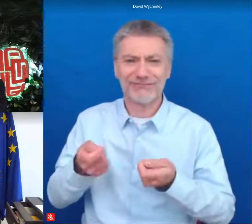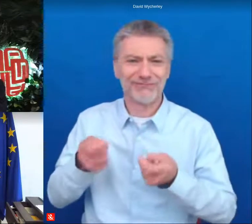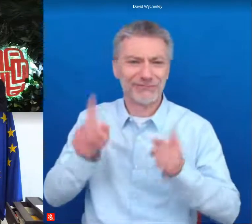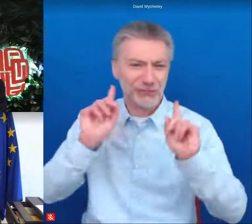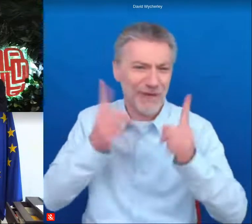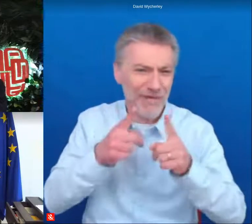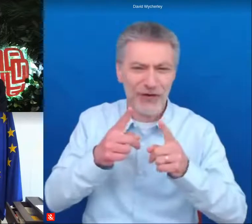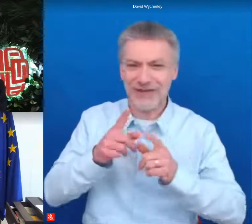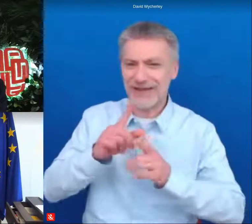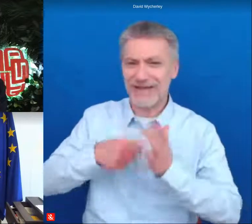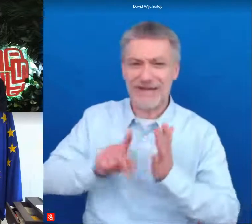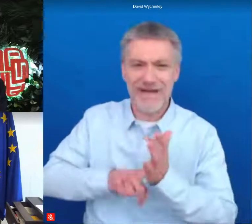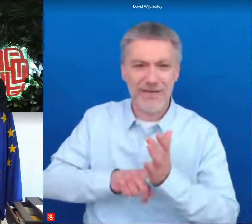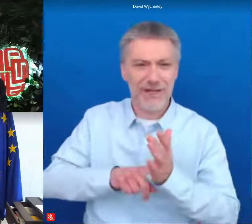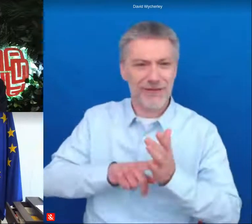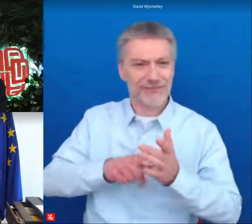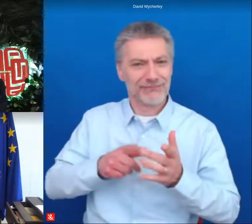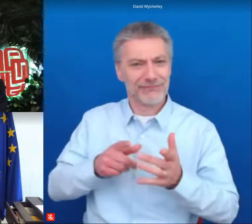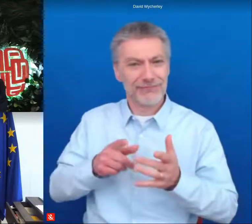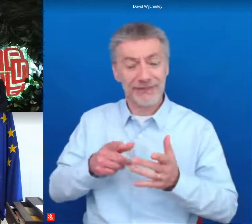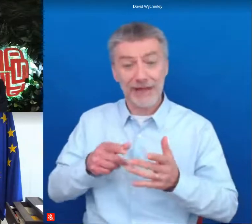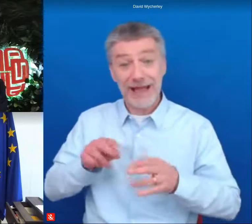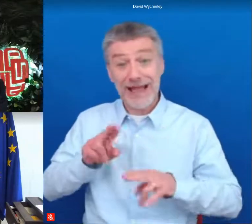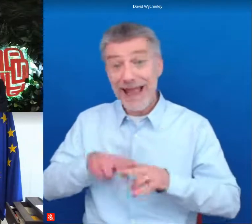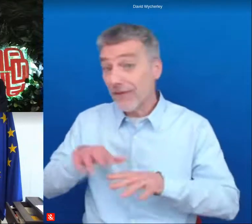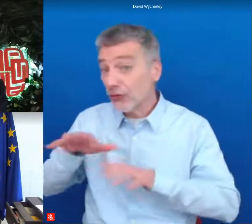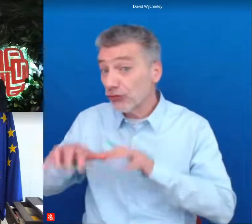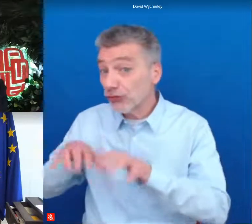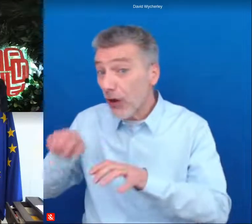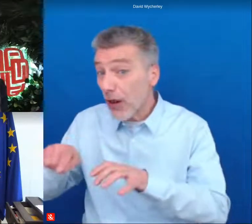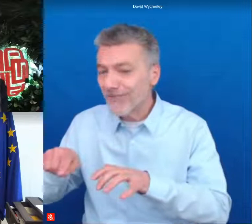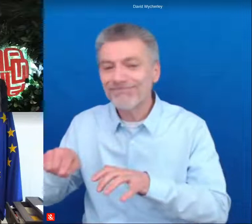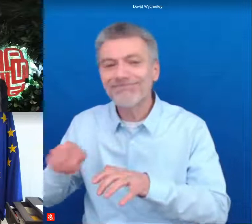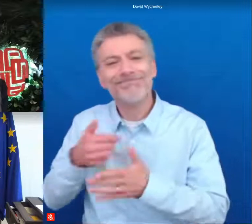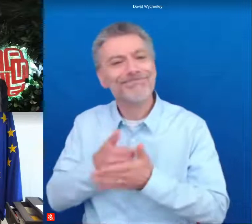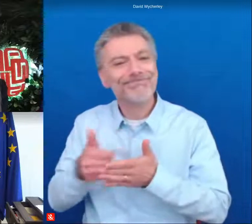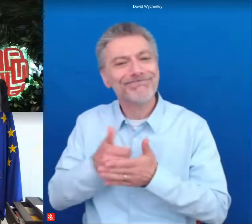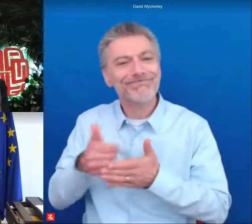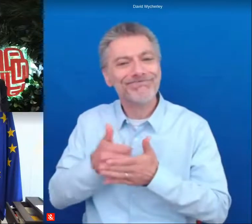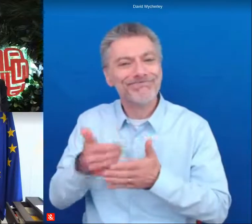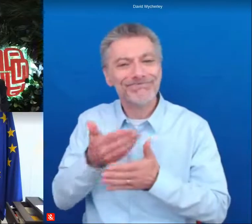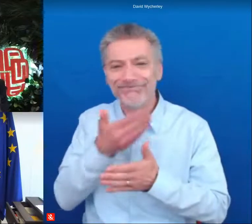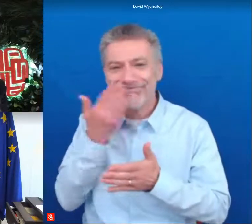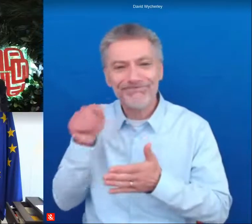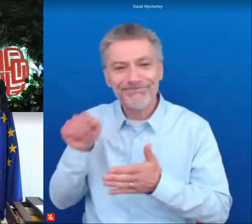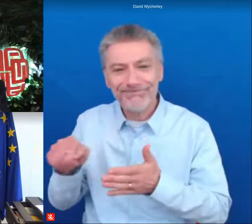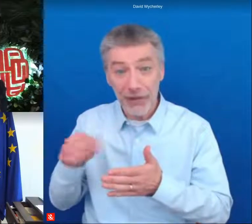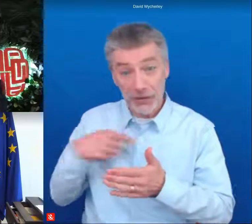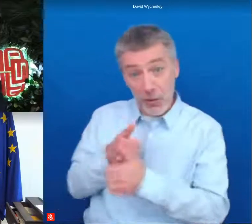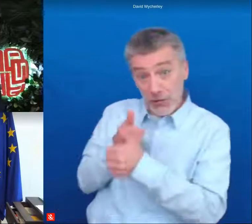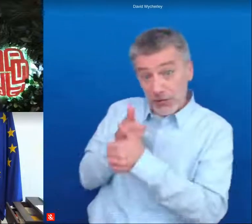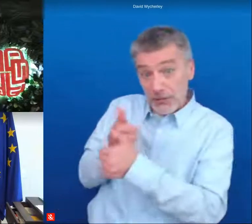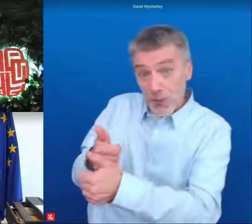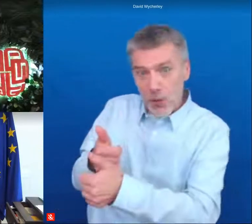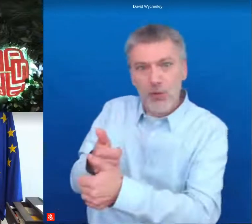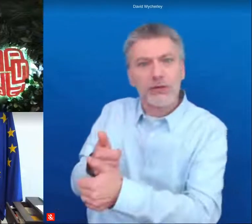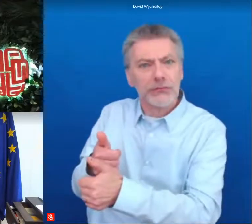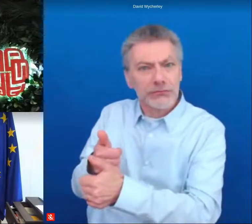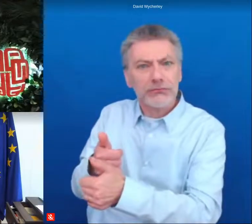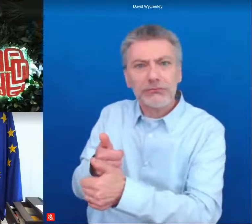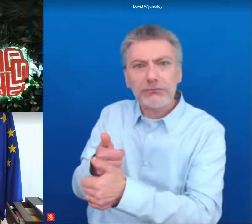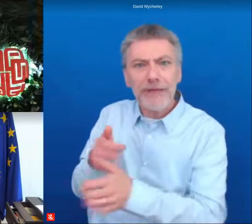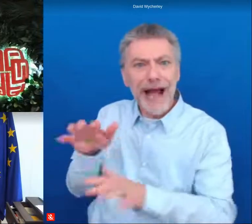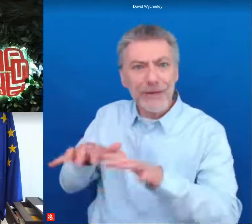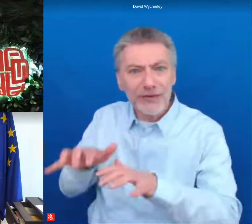struggling struggling regions often lack them so we offer to support reforms and capacity